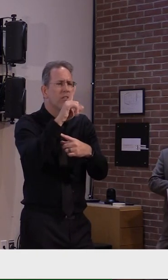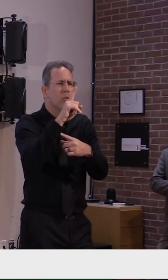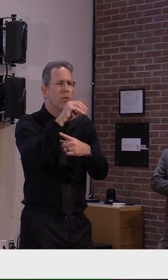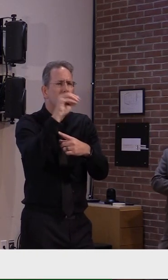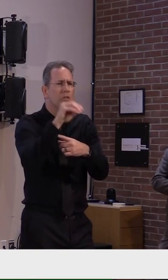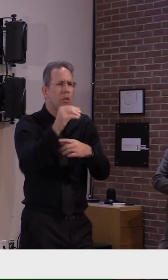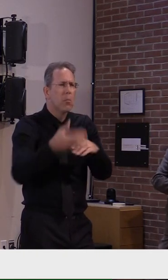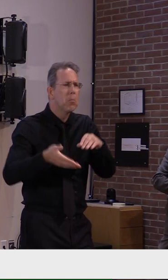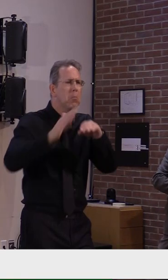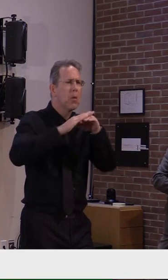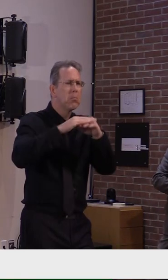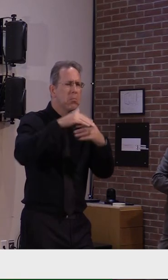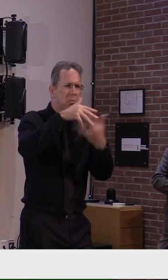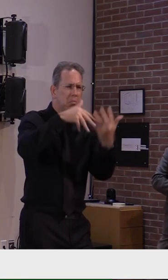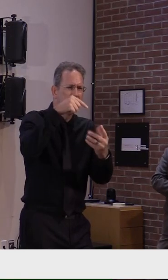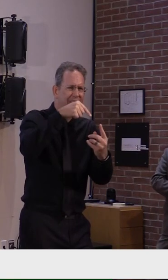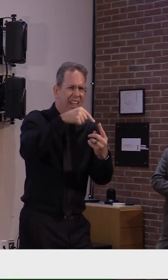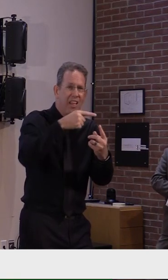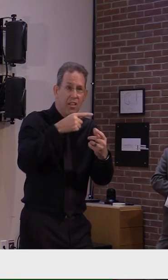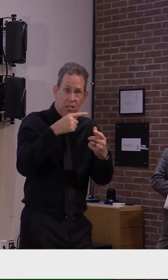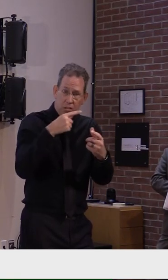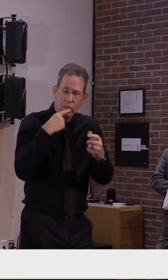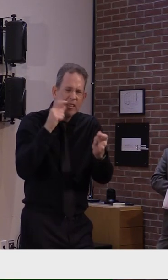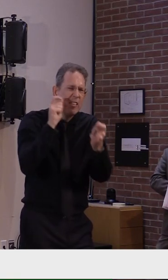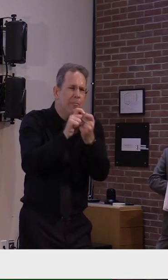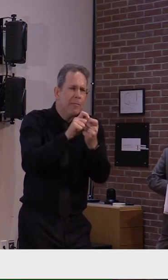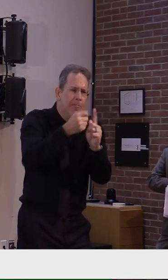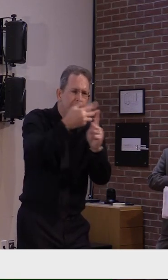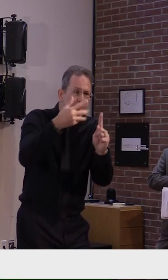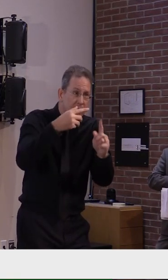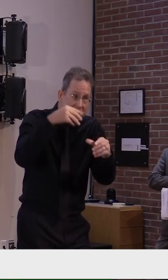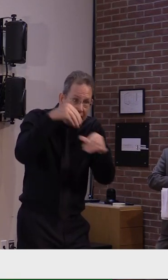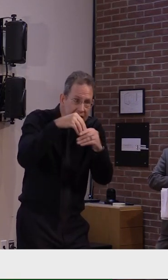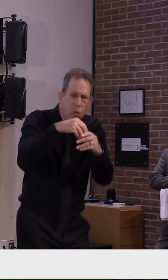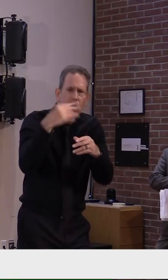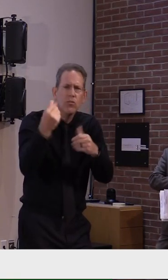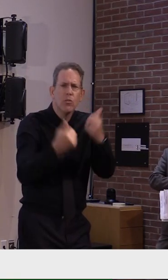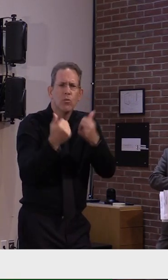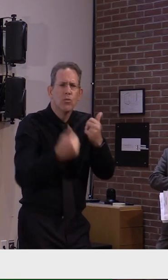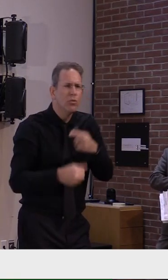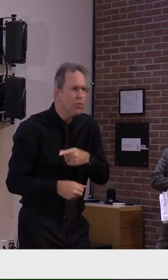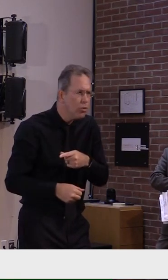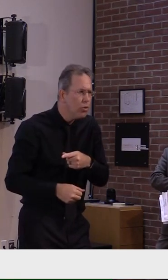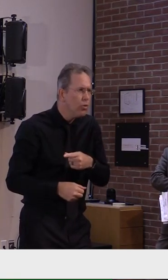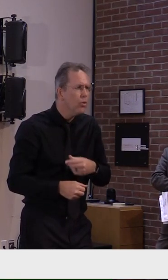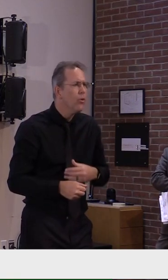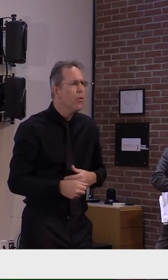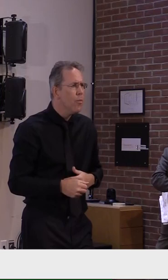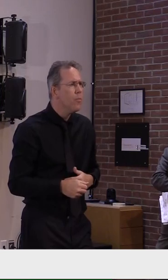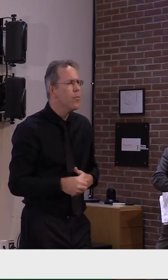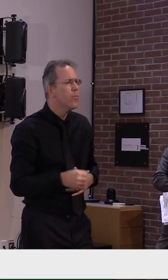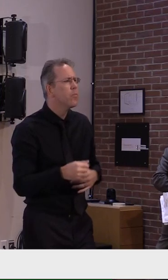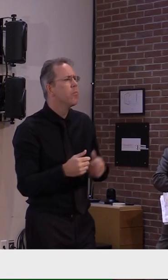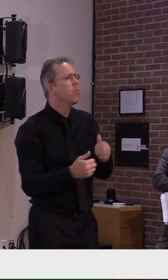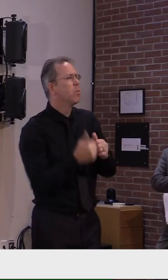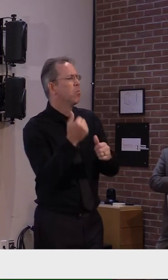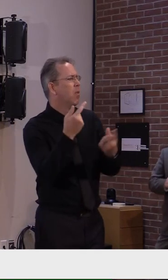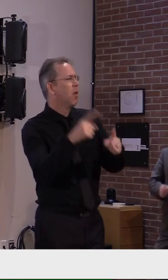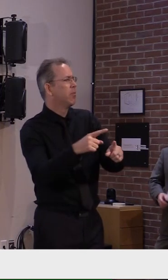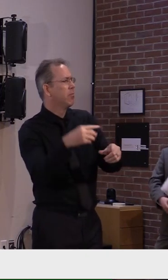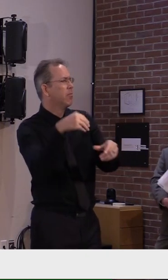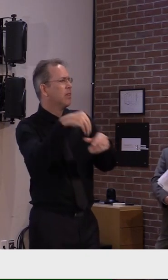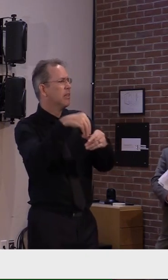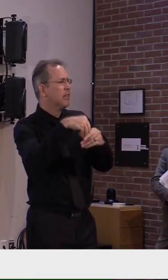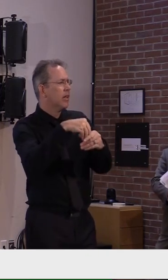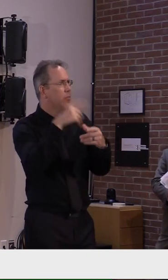i'll let dr levine answer or sum it up but uh primarily uh indoors uh all sizes uh we